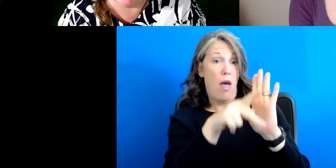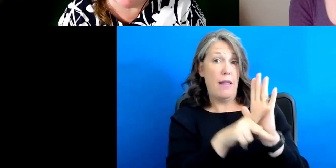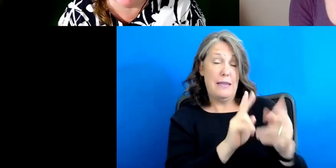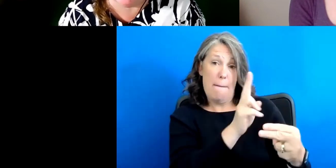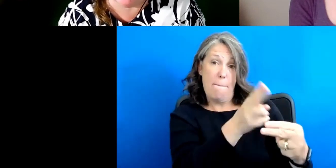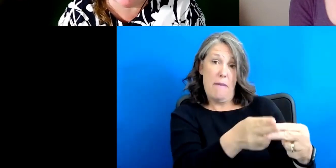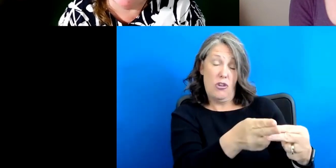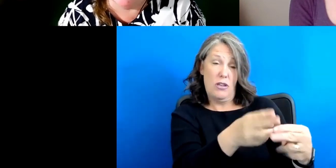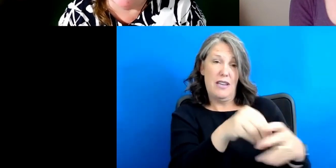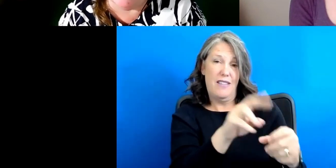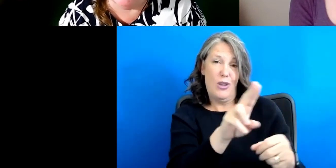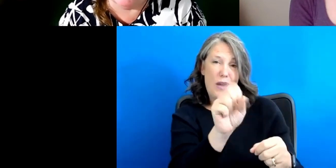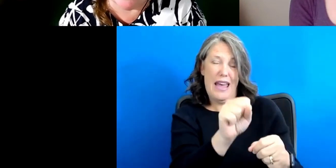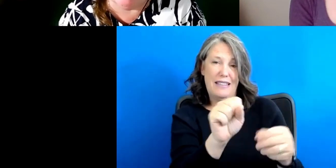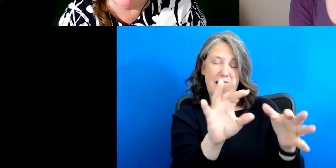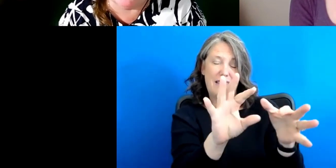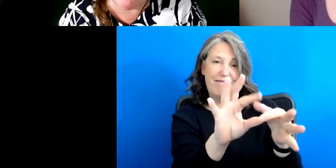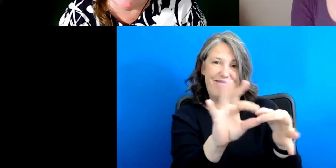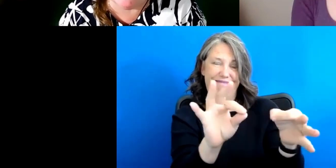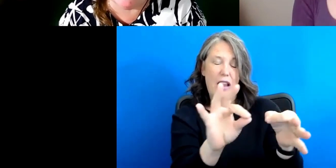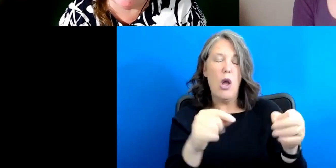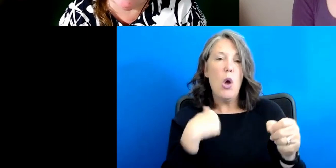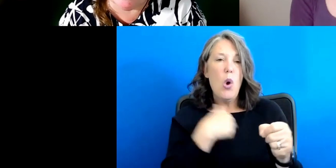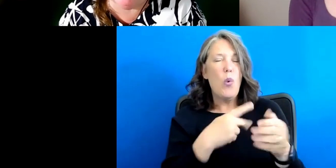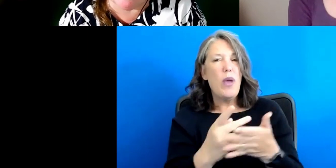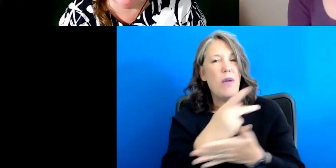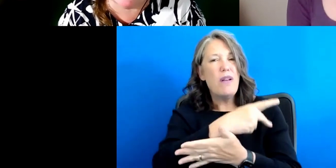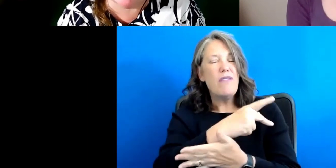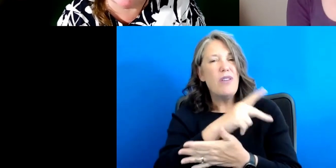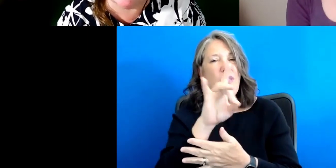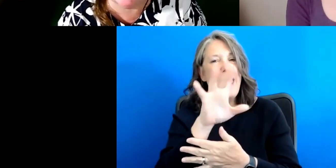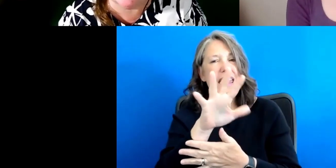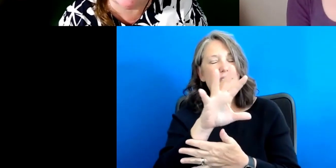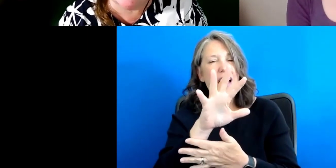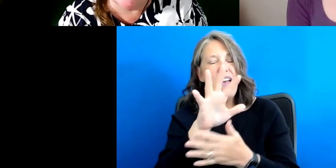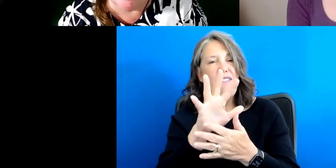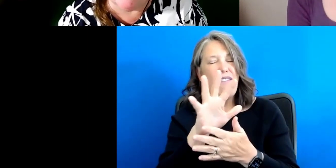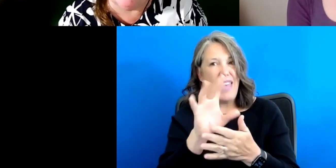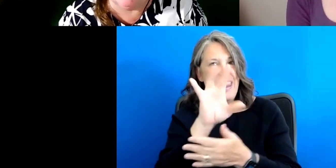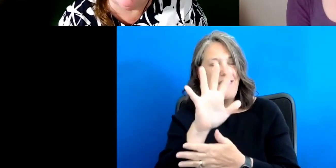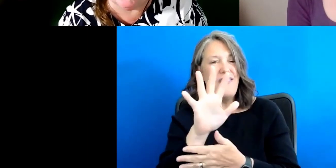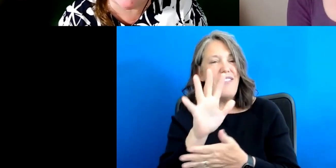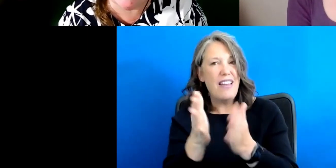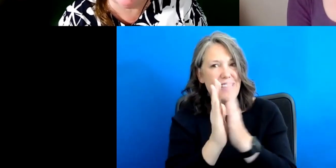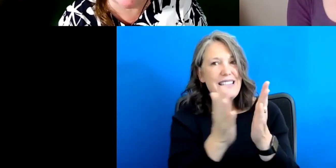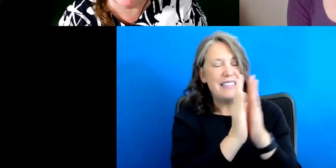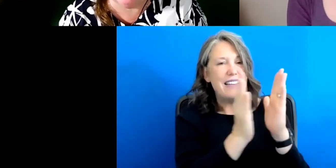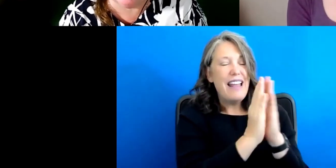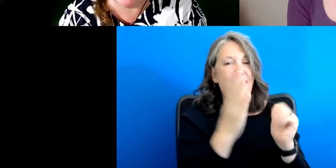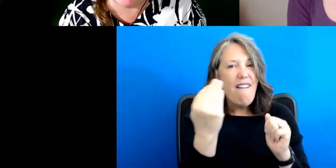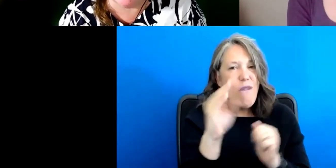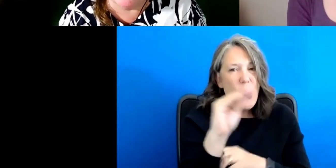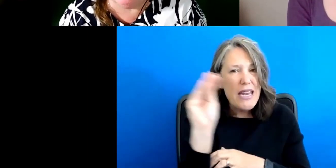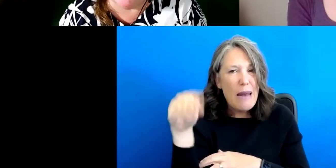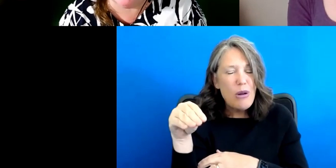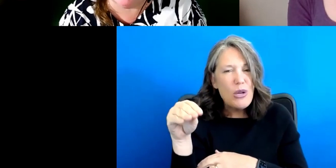solicitations, um, we reviewed 1885 solicitations and 48% of